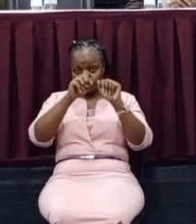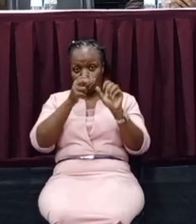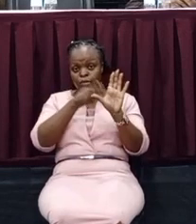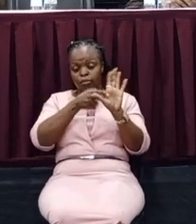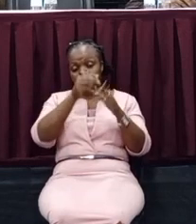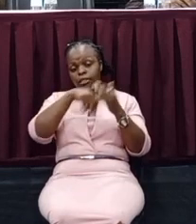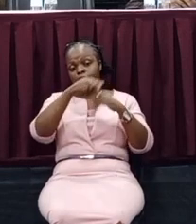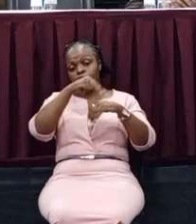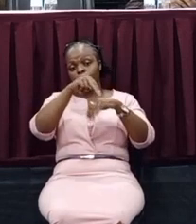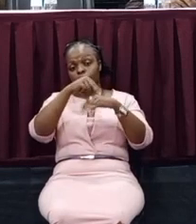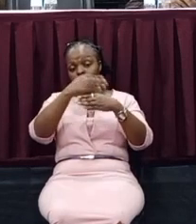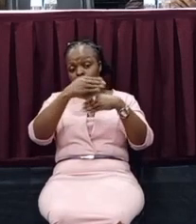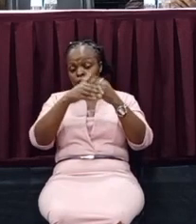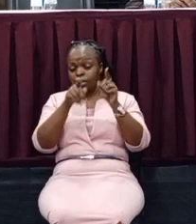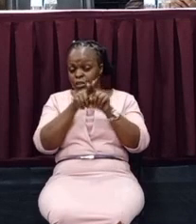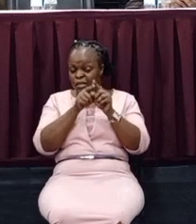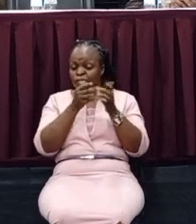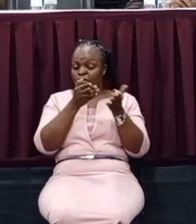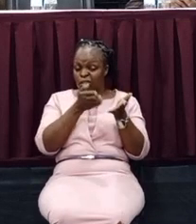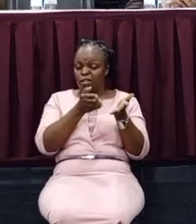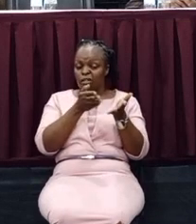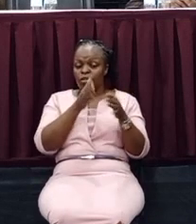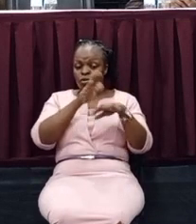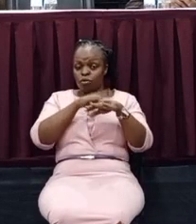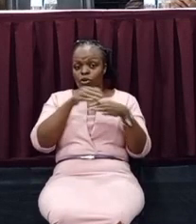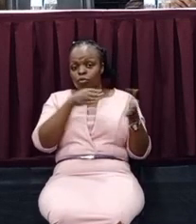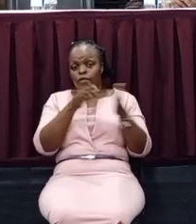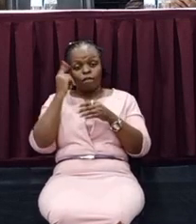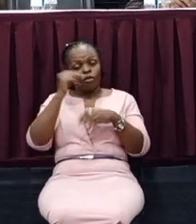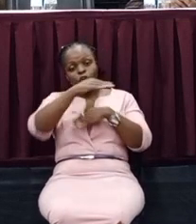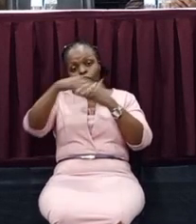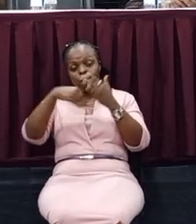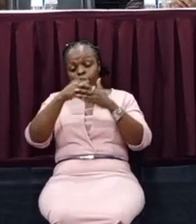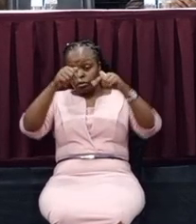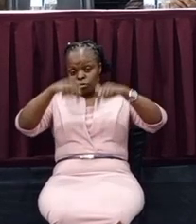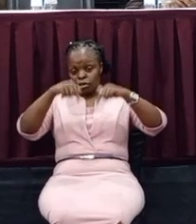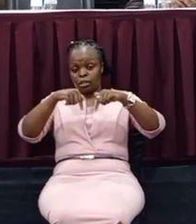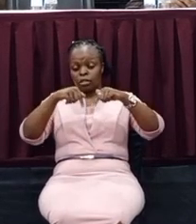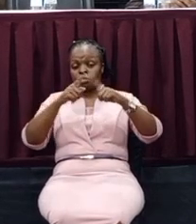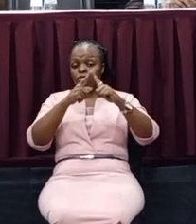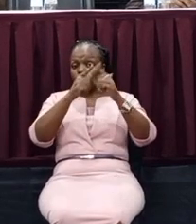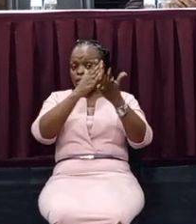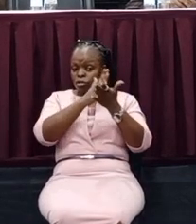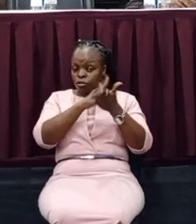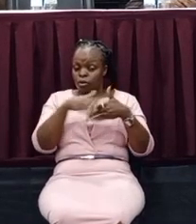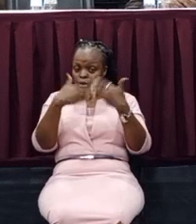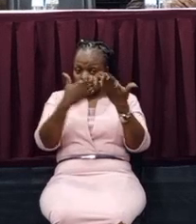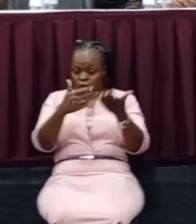-building. And it is, therefore, a very good opportunity for all of us today, to ensure that we give our views, we give our